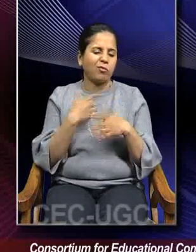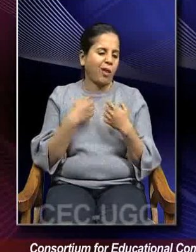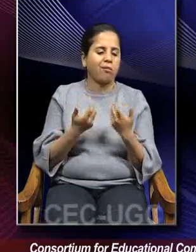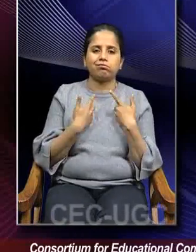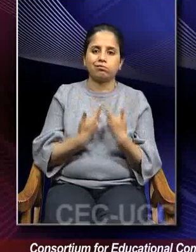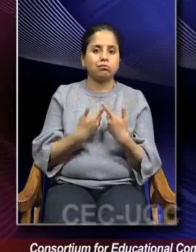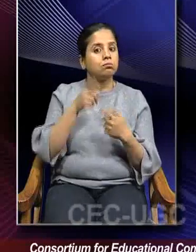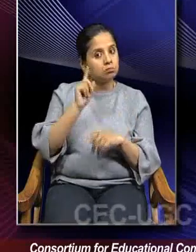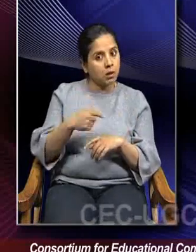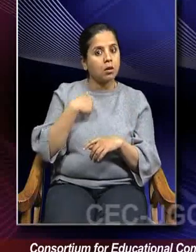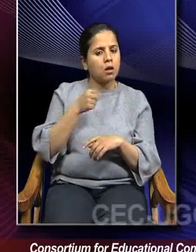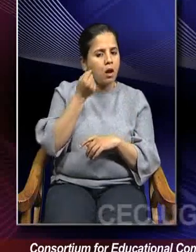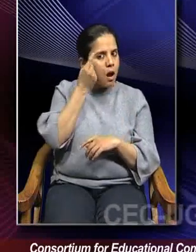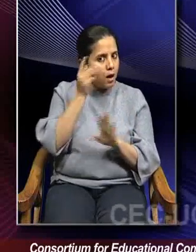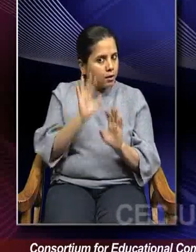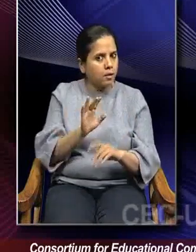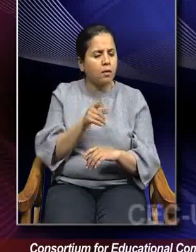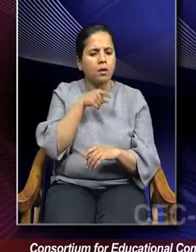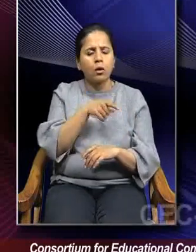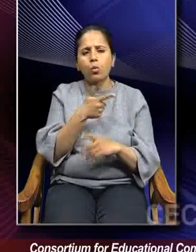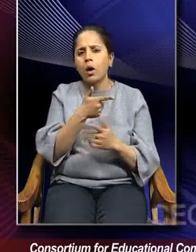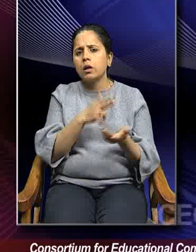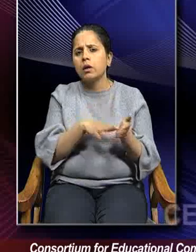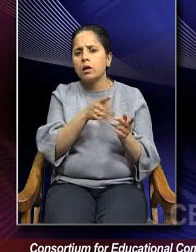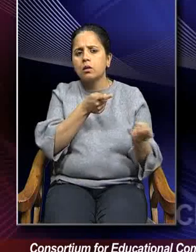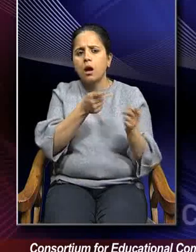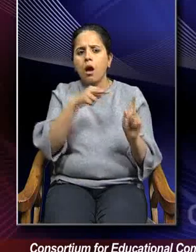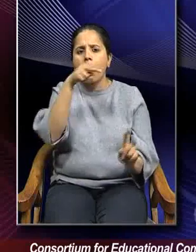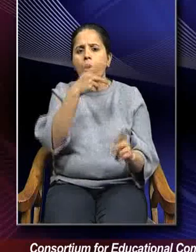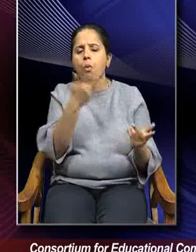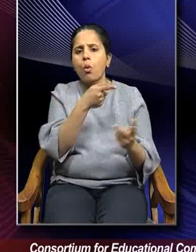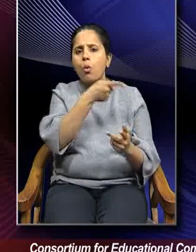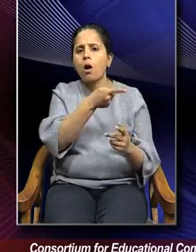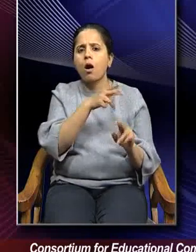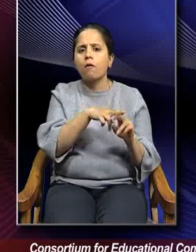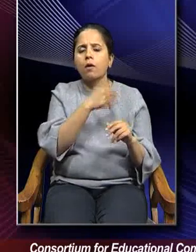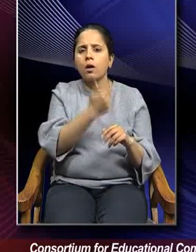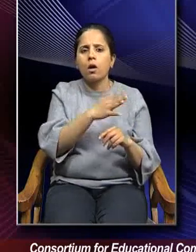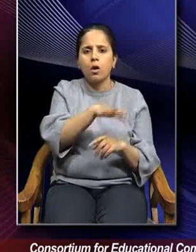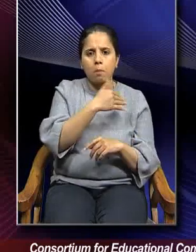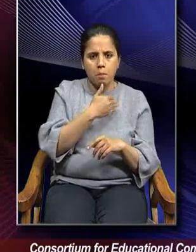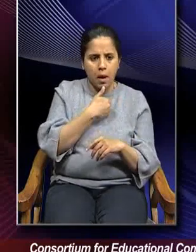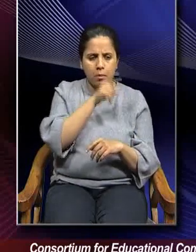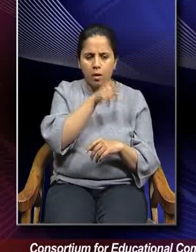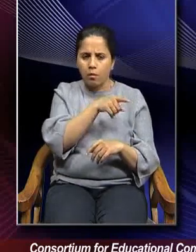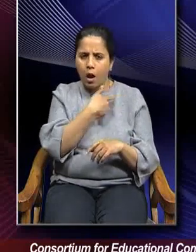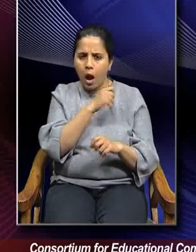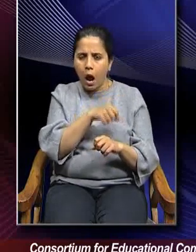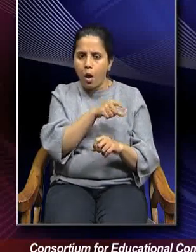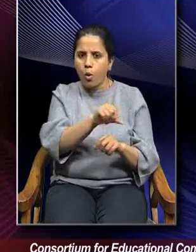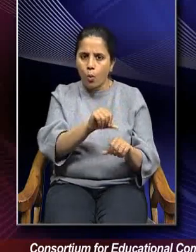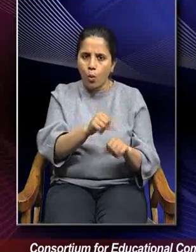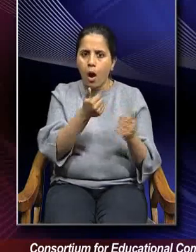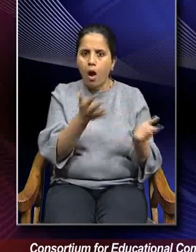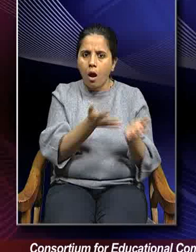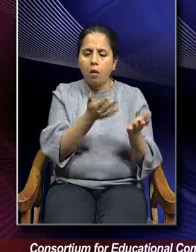need to first understand which nature is dominant in the very nature of my employee to whom I am willing to